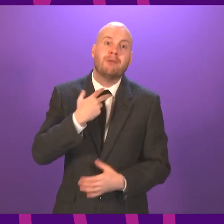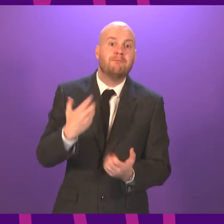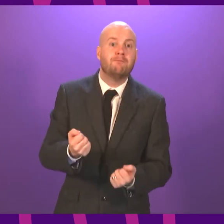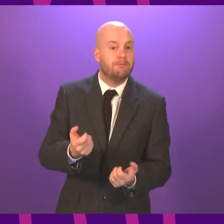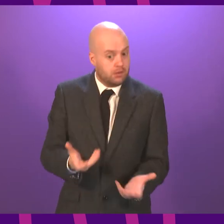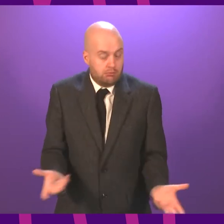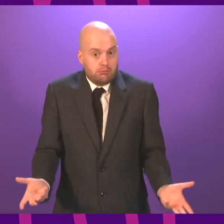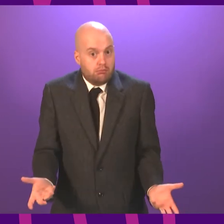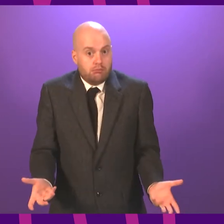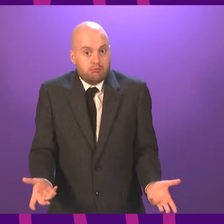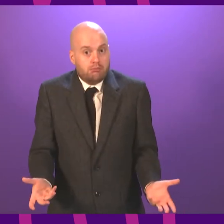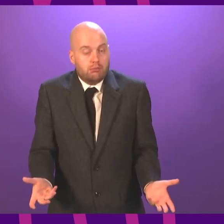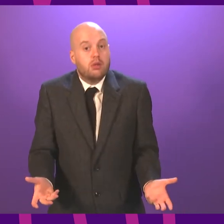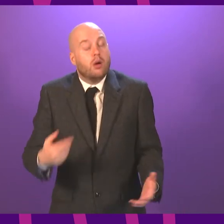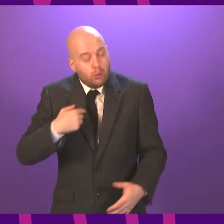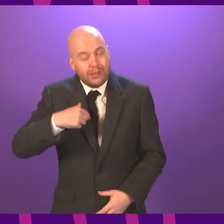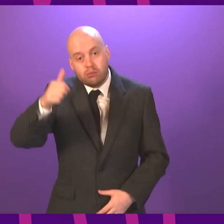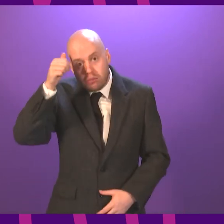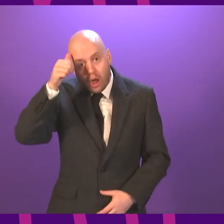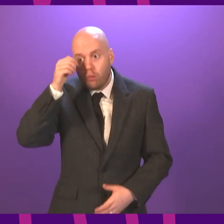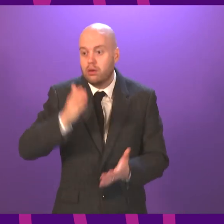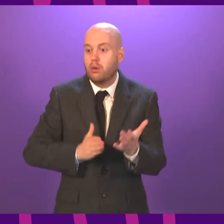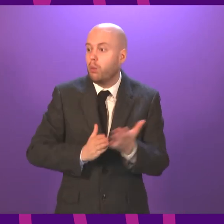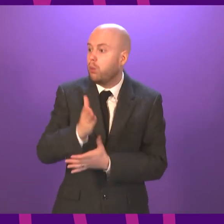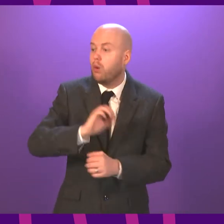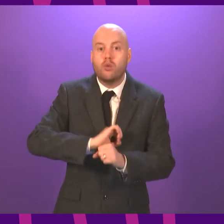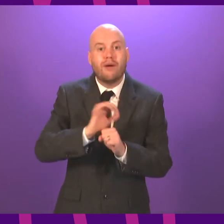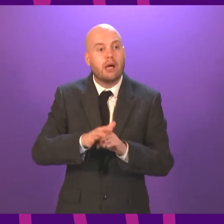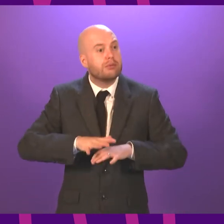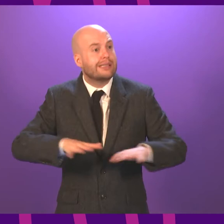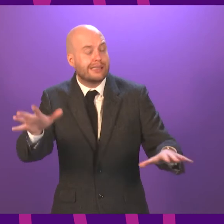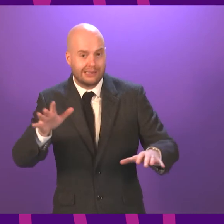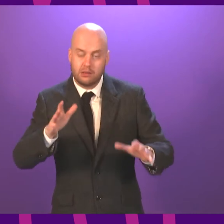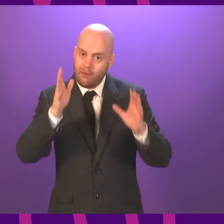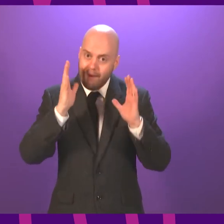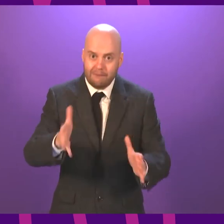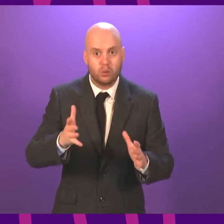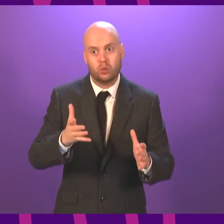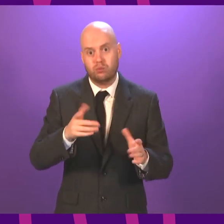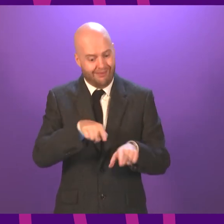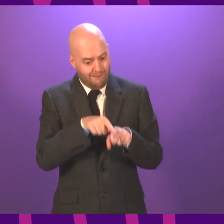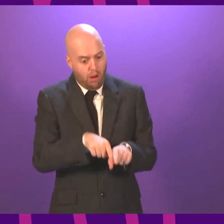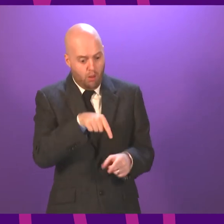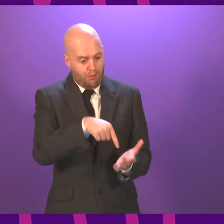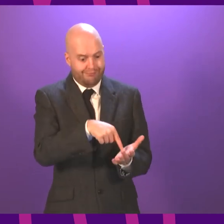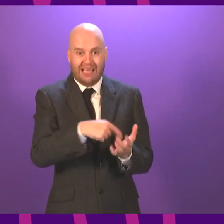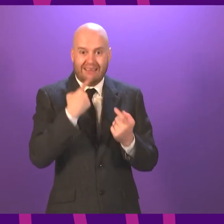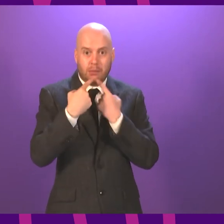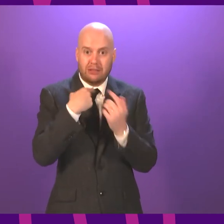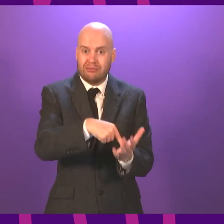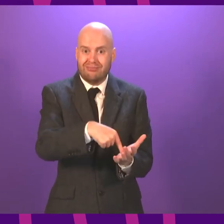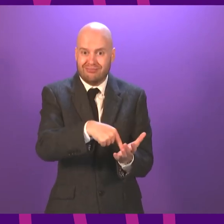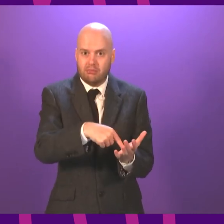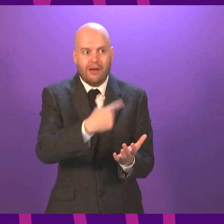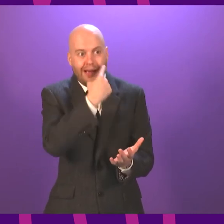proper. We sought all along to do the right things based on the knowledge and the understanding we had.